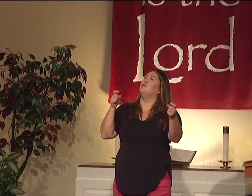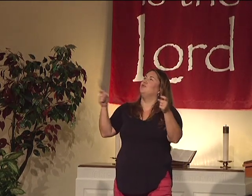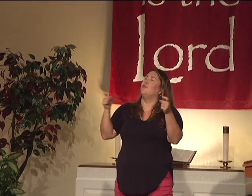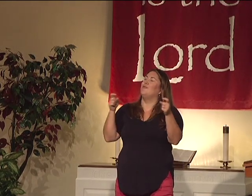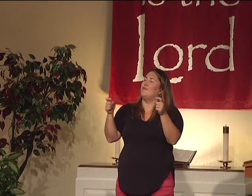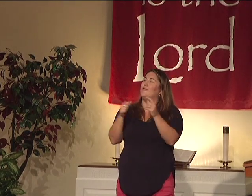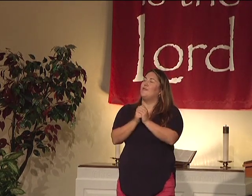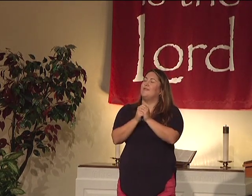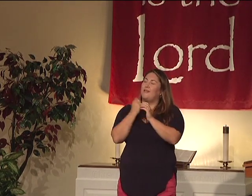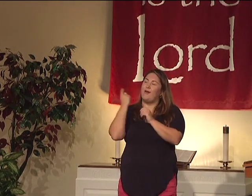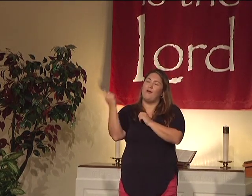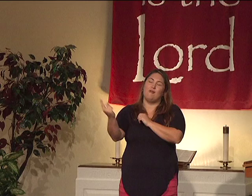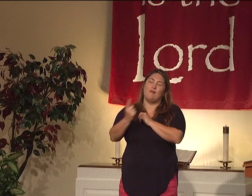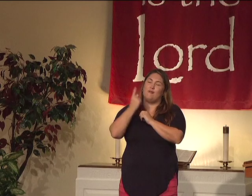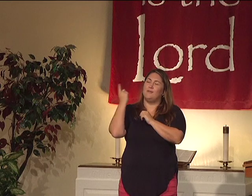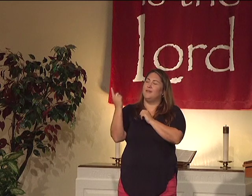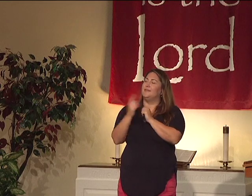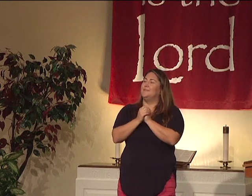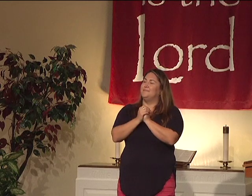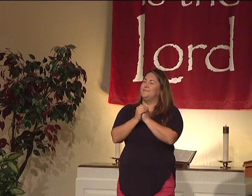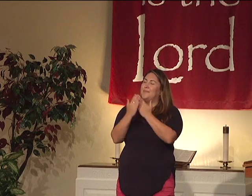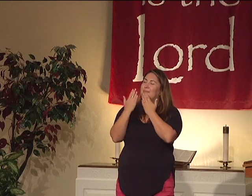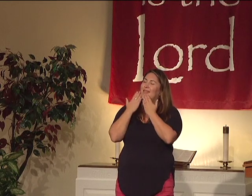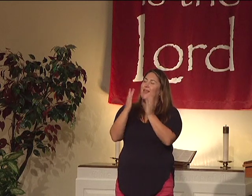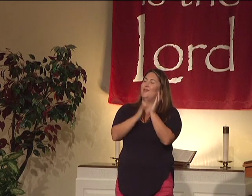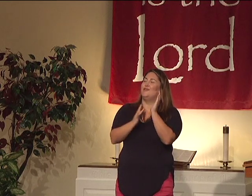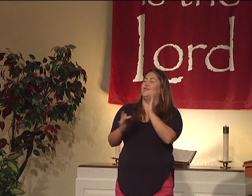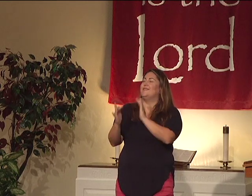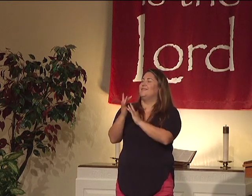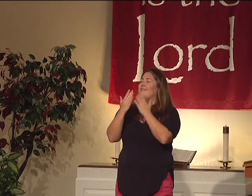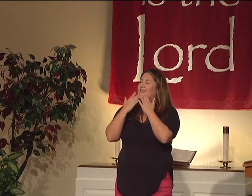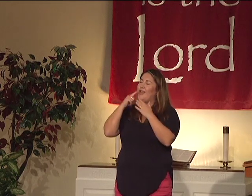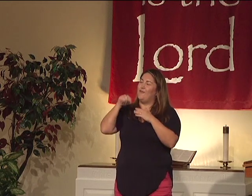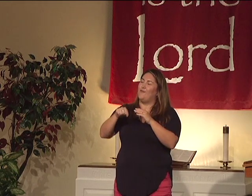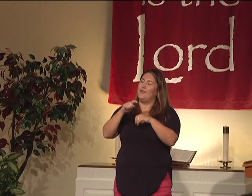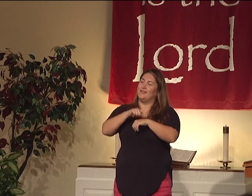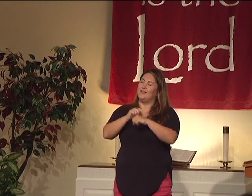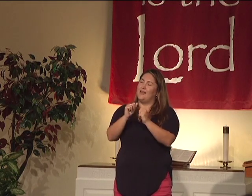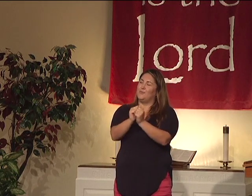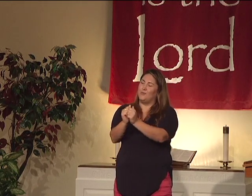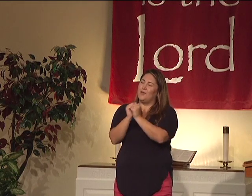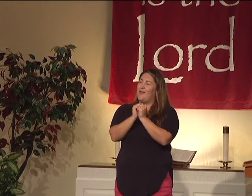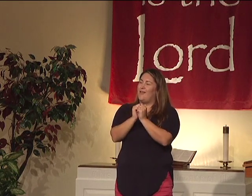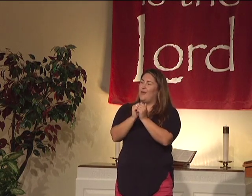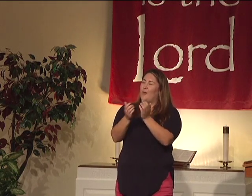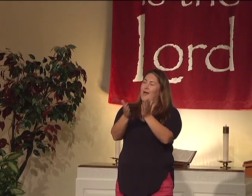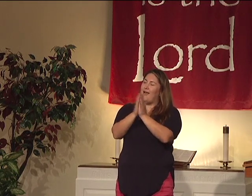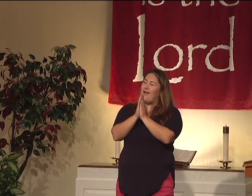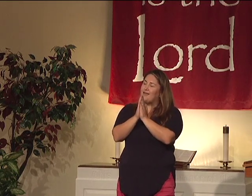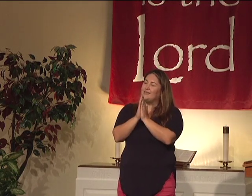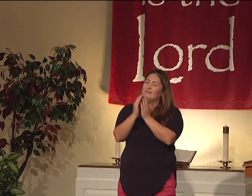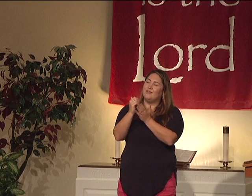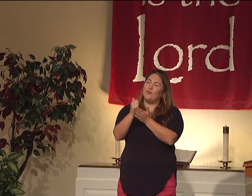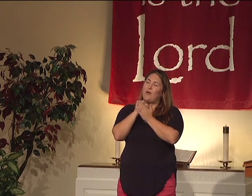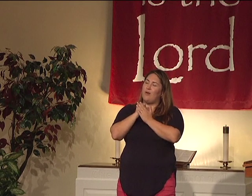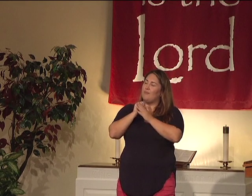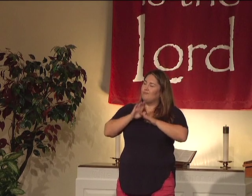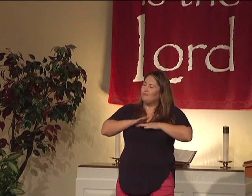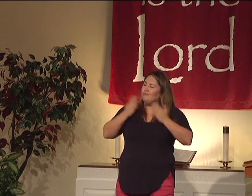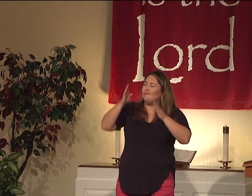we still can see that you are in control always. And we thank you, Jesus, for this time together. We ask